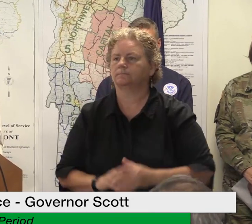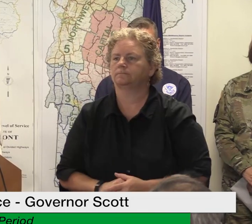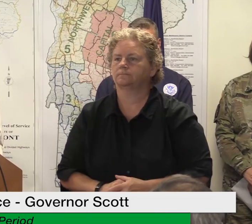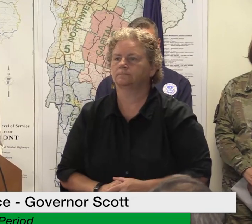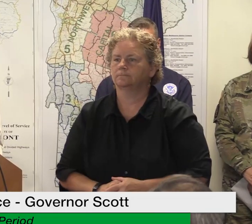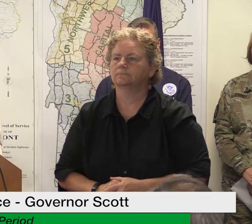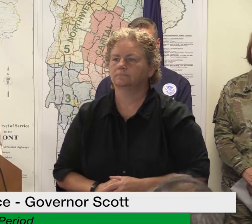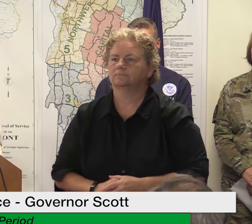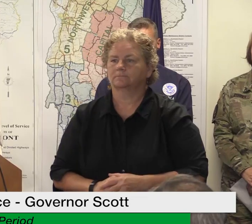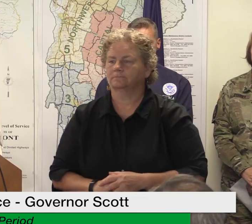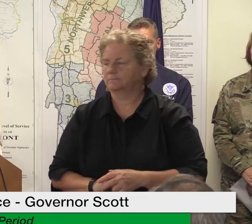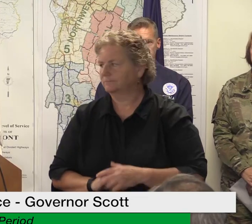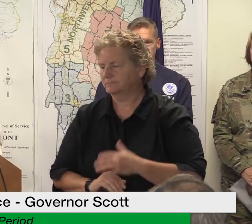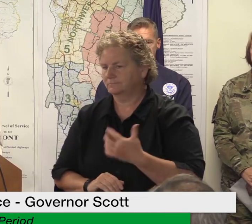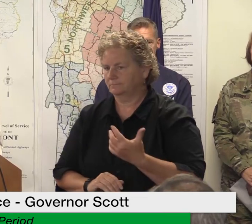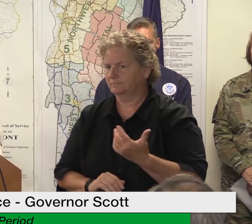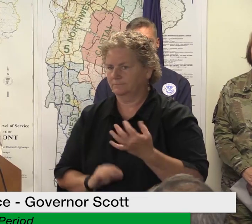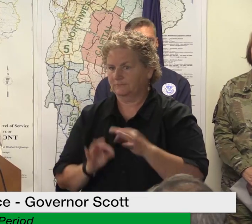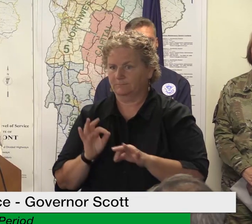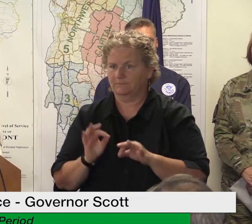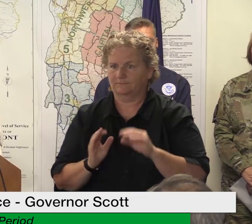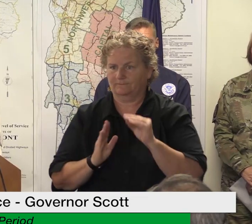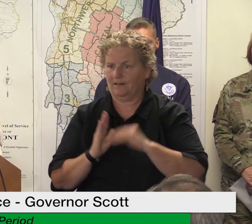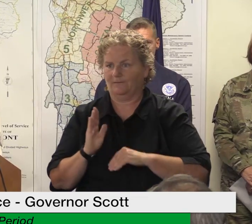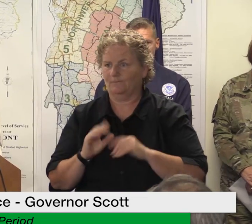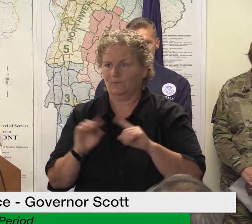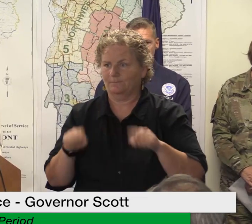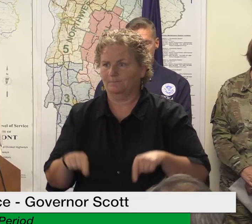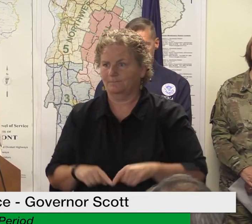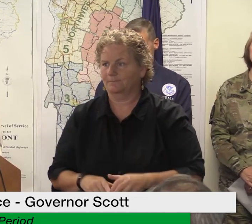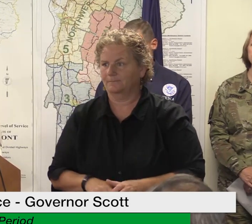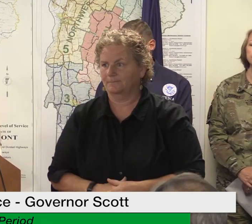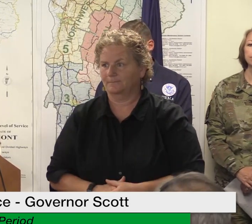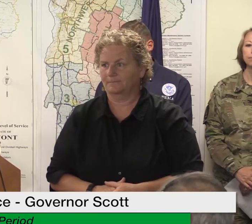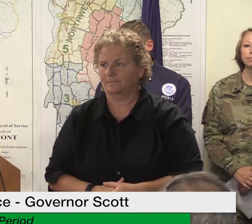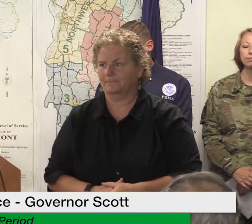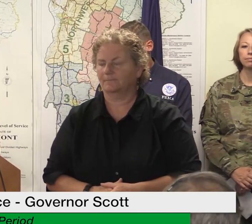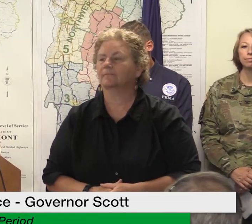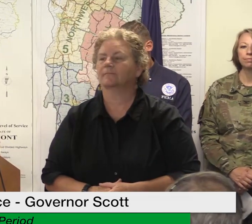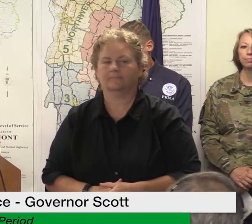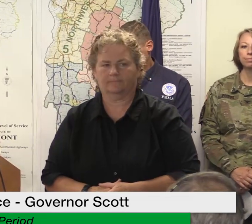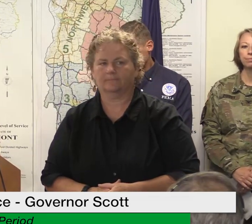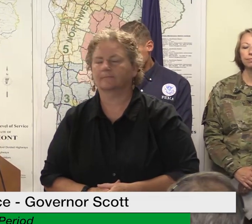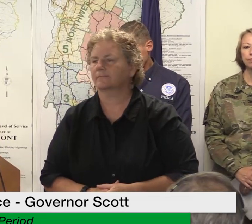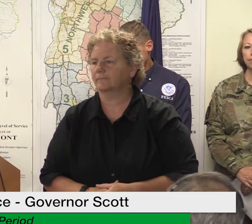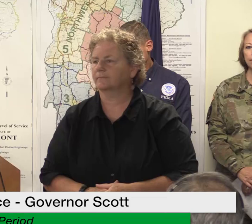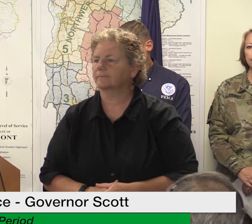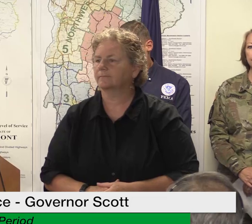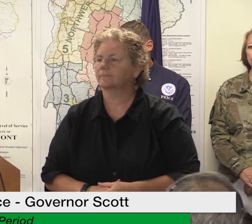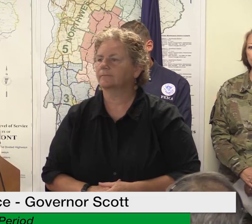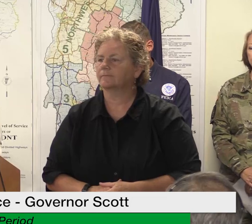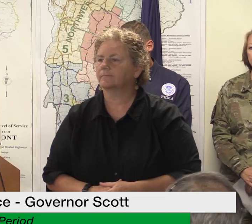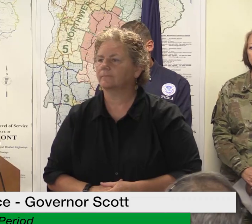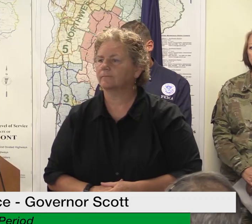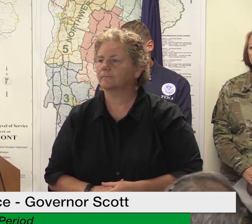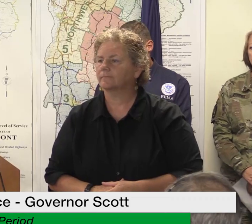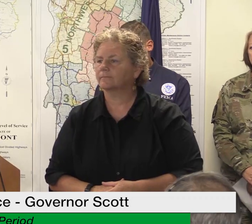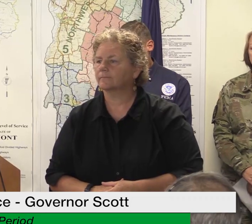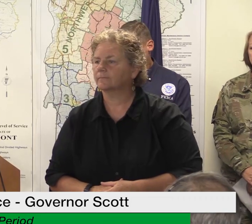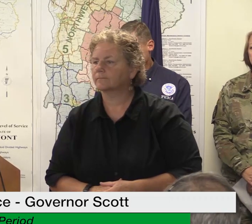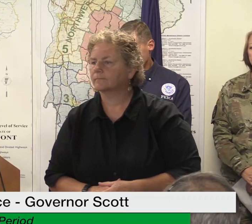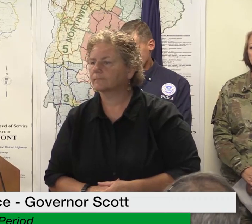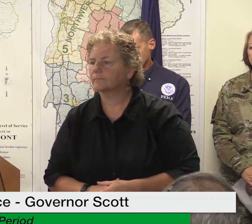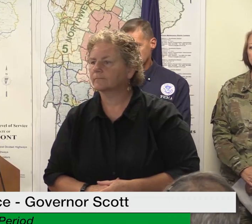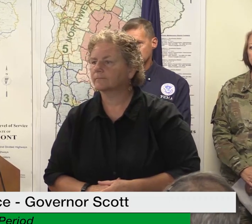and is there any um any information on how well our wastewater